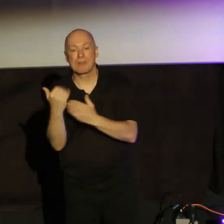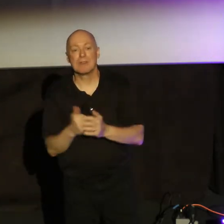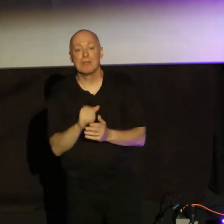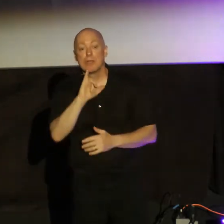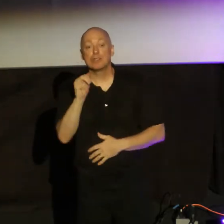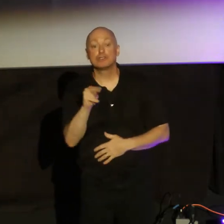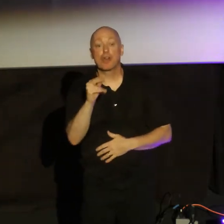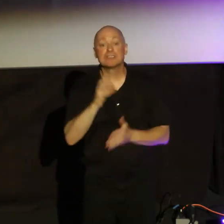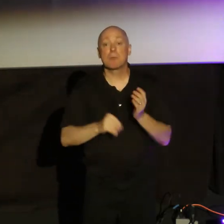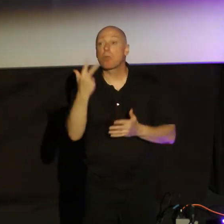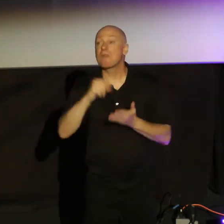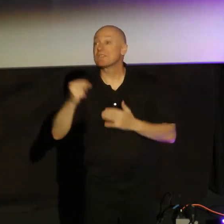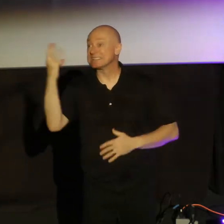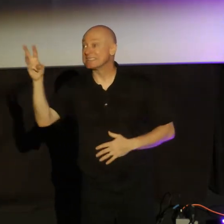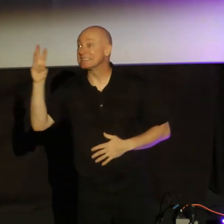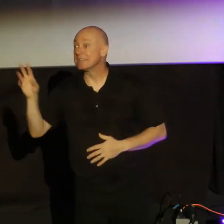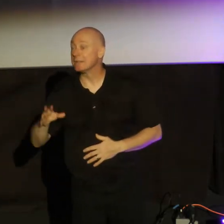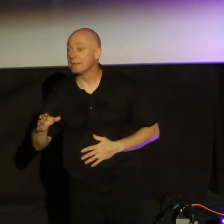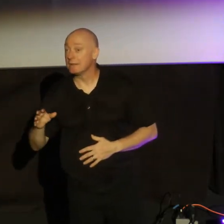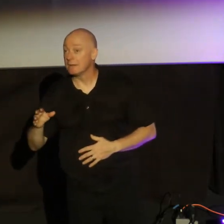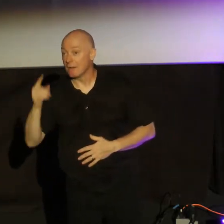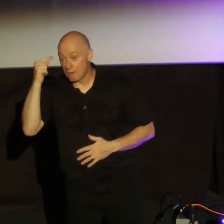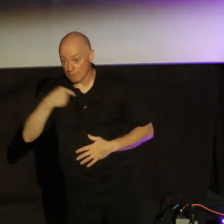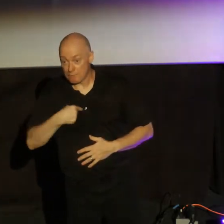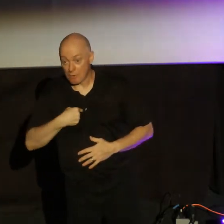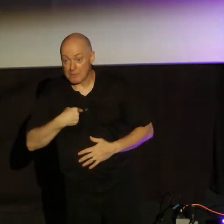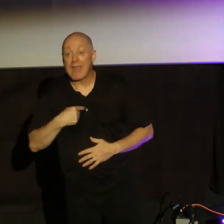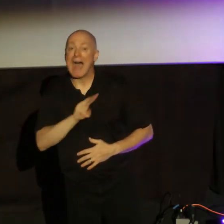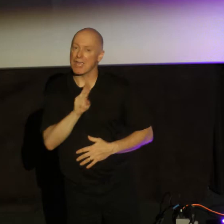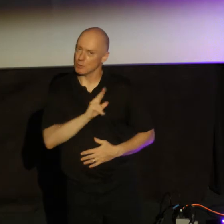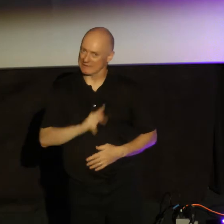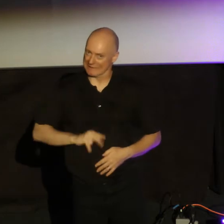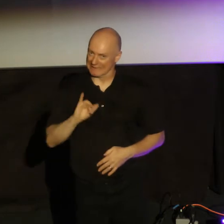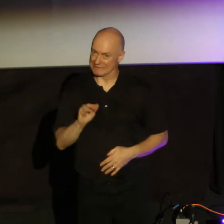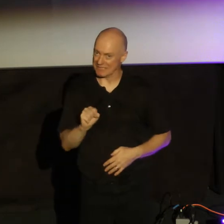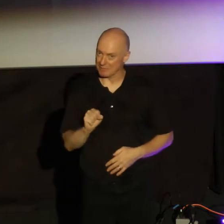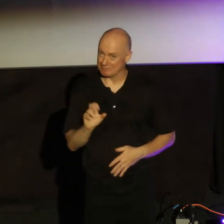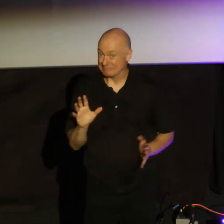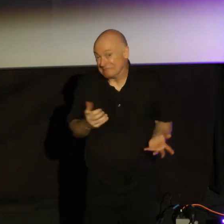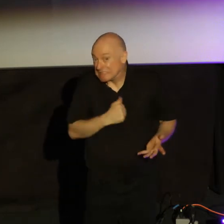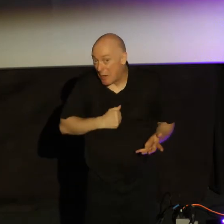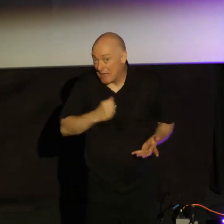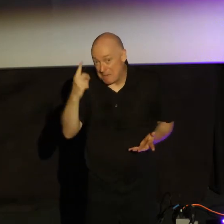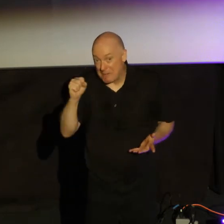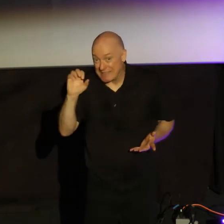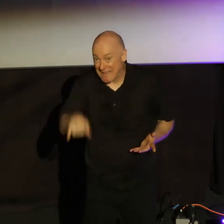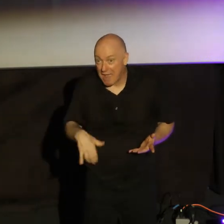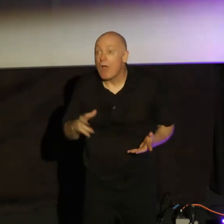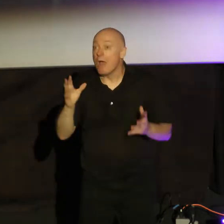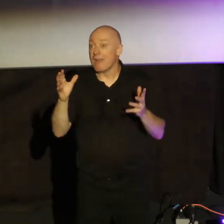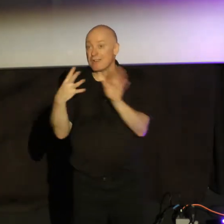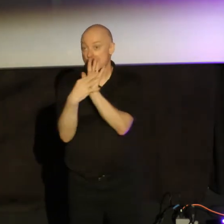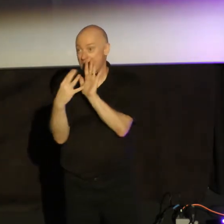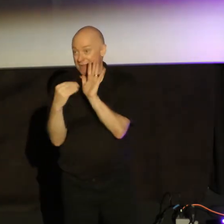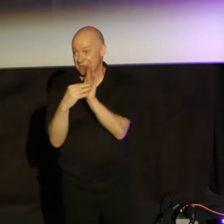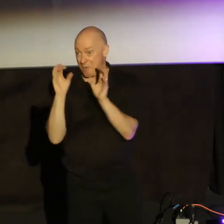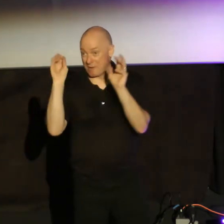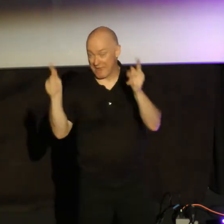3.16. And for me, it's going to be King James. That's how I memorized it. Okay, but let's try out loud right now. John 3